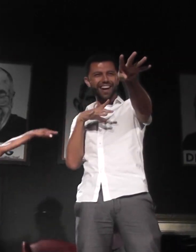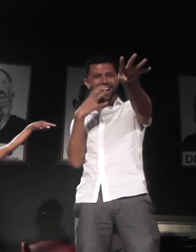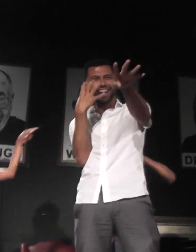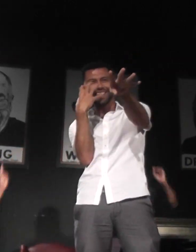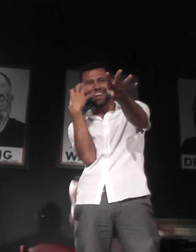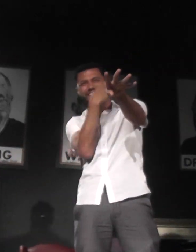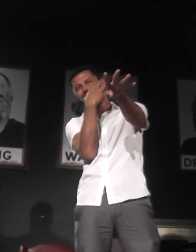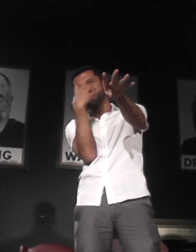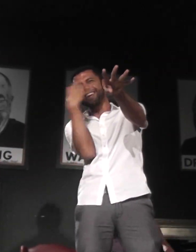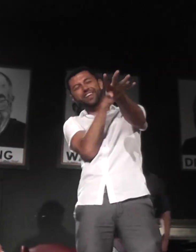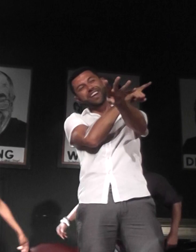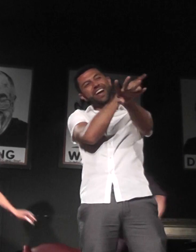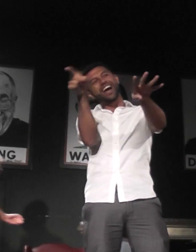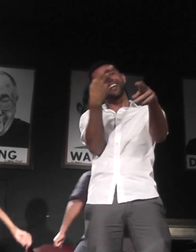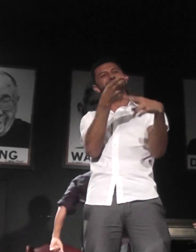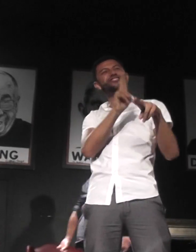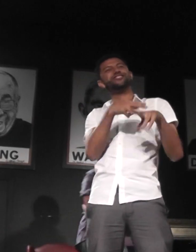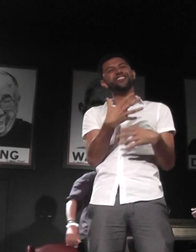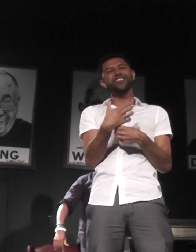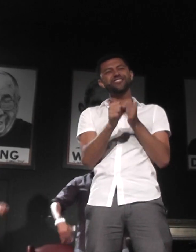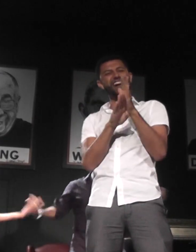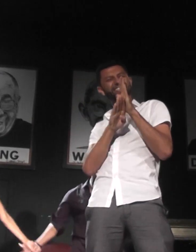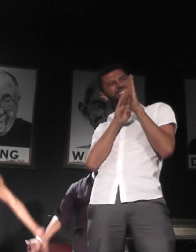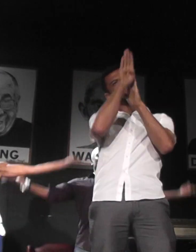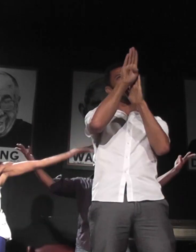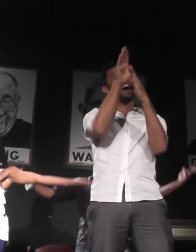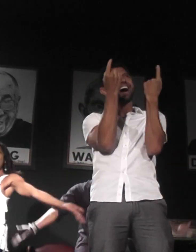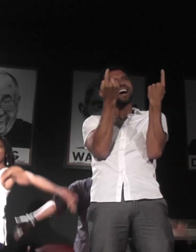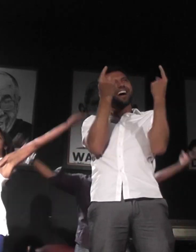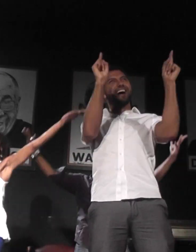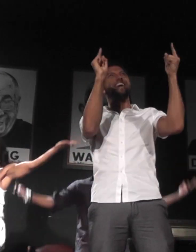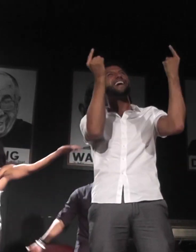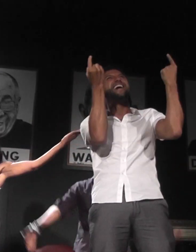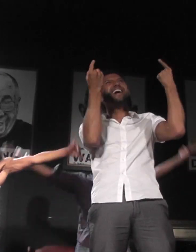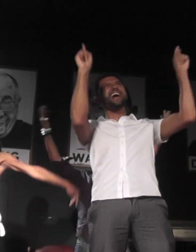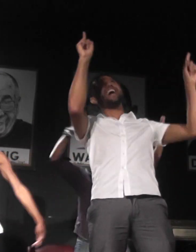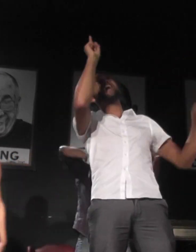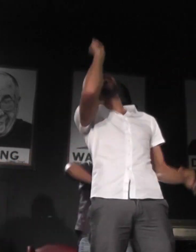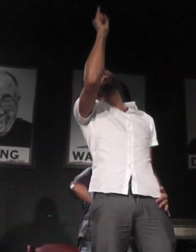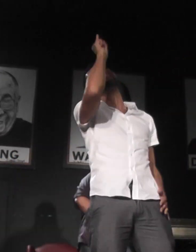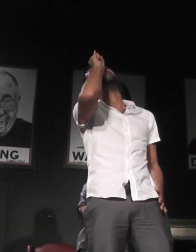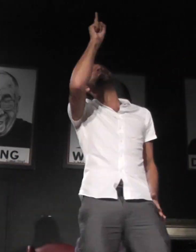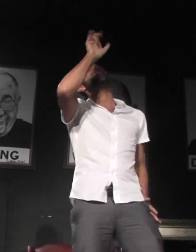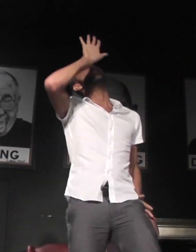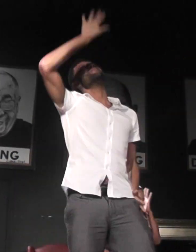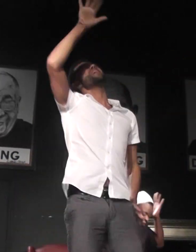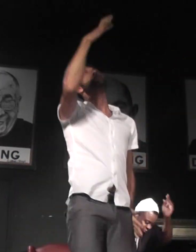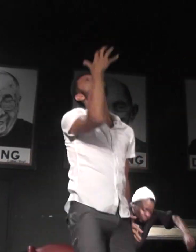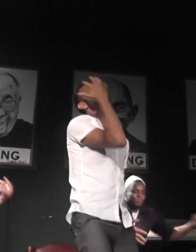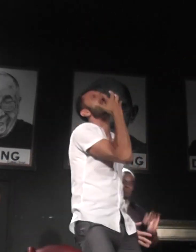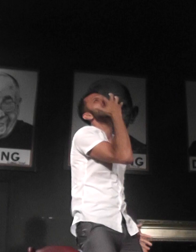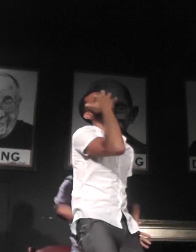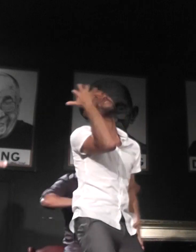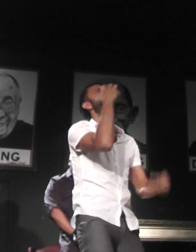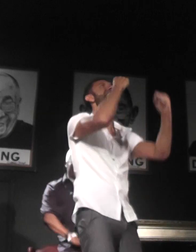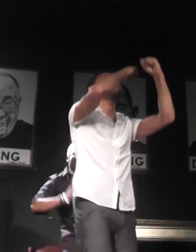of love As you should have crossed the sky Yeah, yeah, yeah Baby, you're a spark,